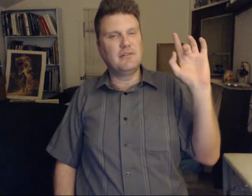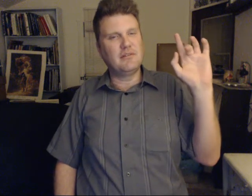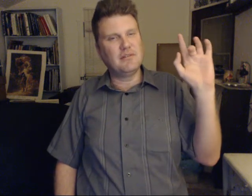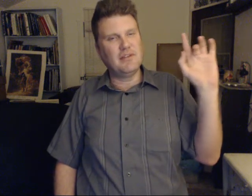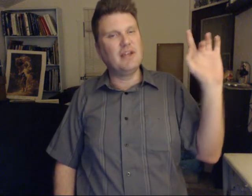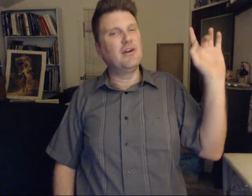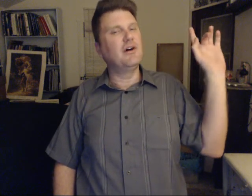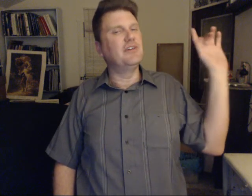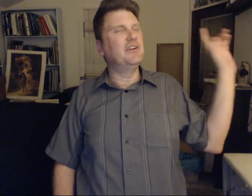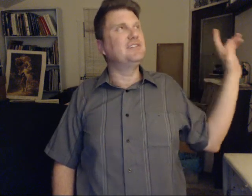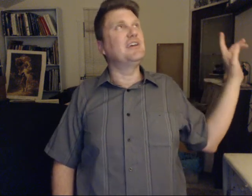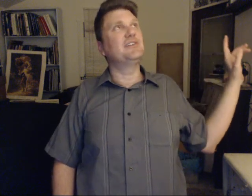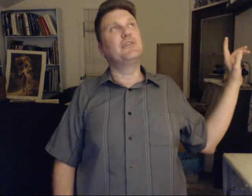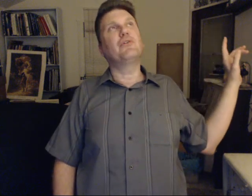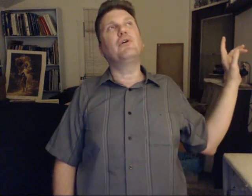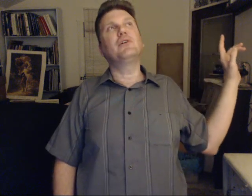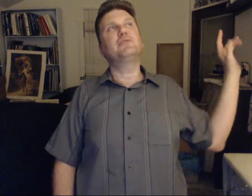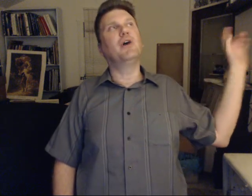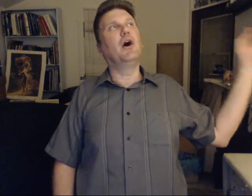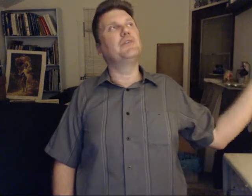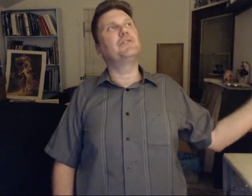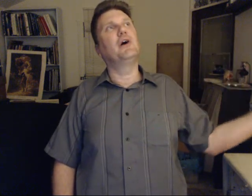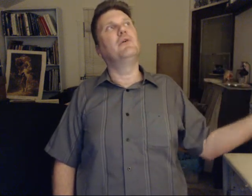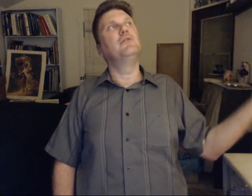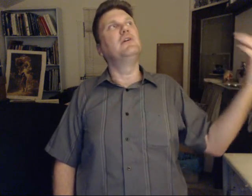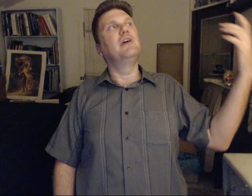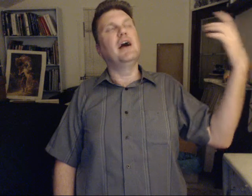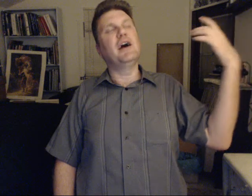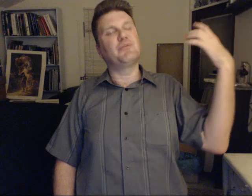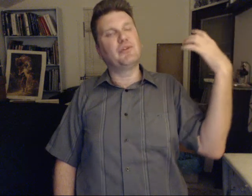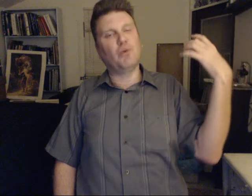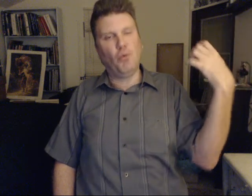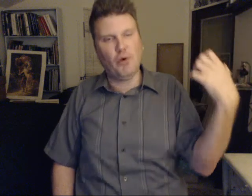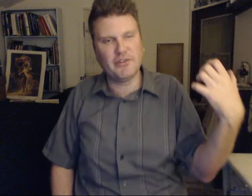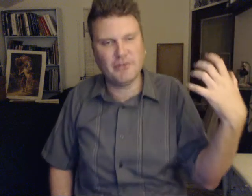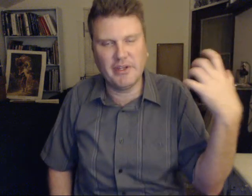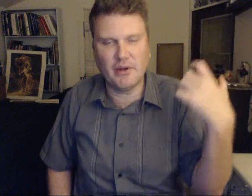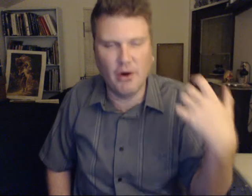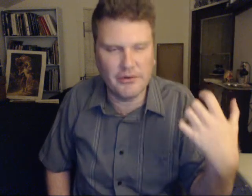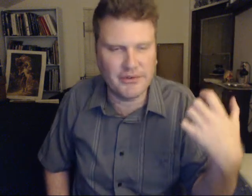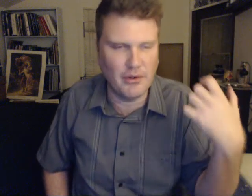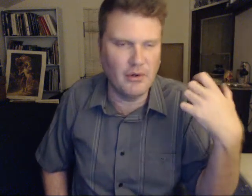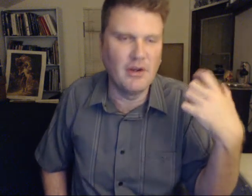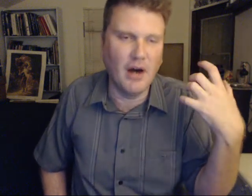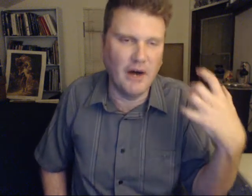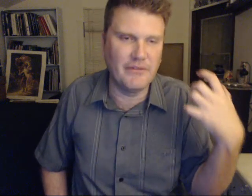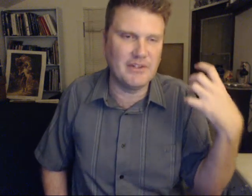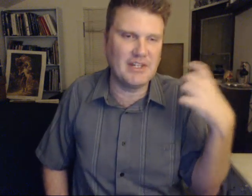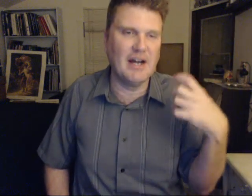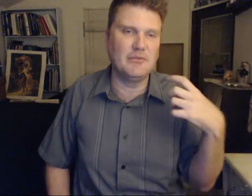They know that it is, yes, difficult, but also, it has much rewards with it, also, on their timelines.